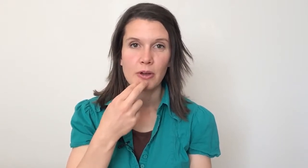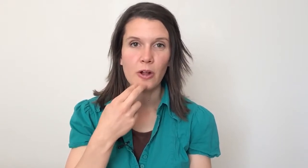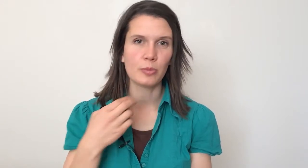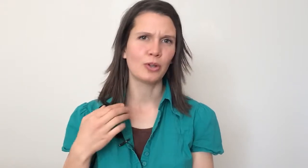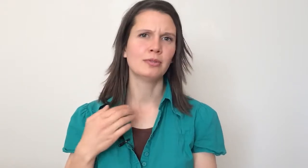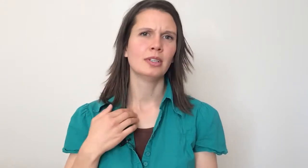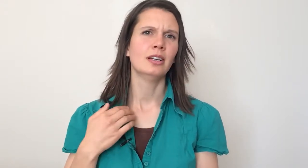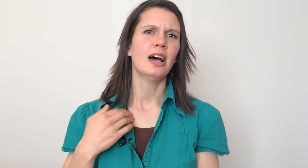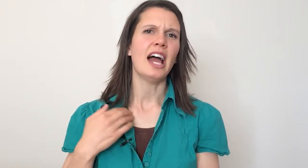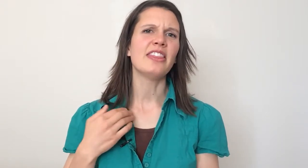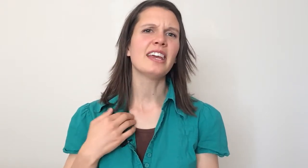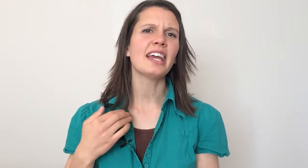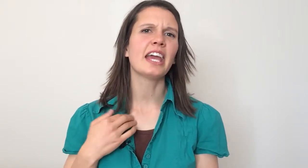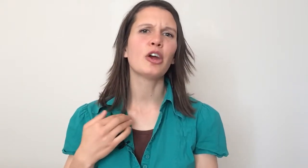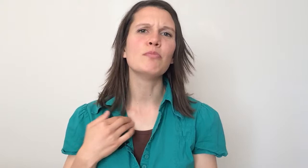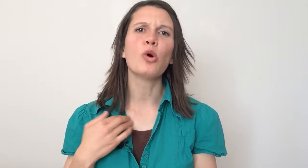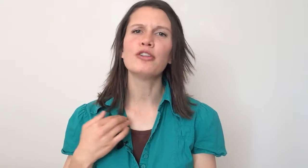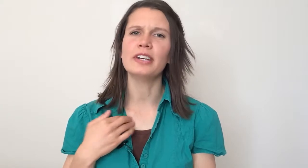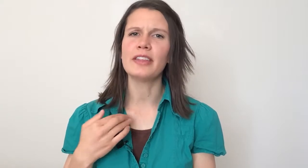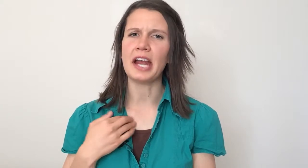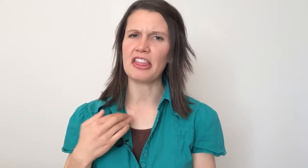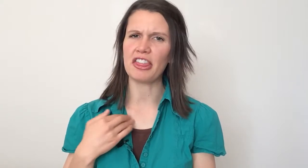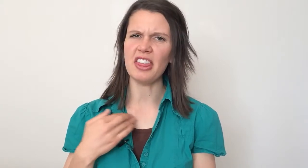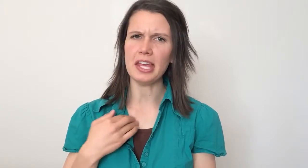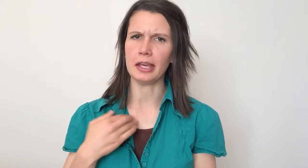Collarbone. I think I carry more of it than I think.